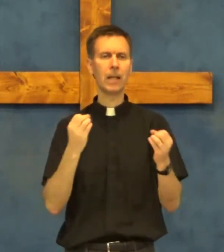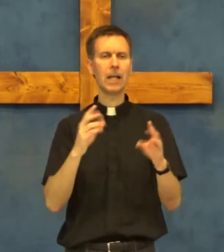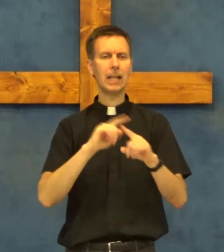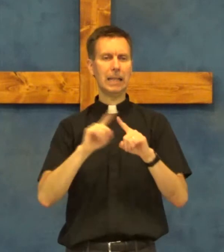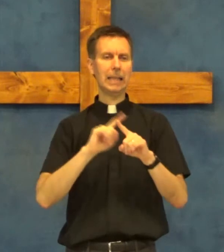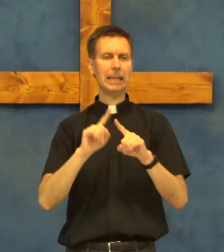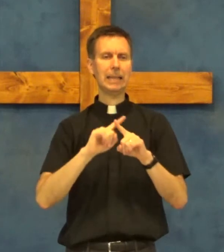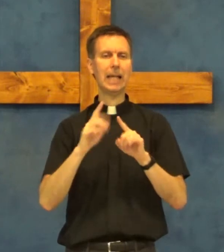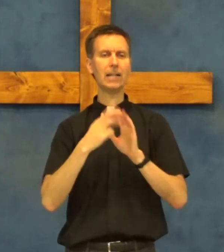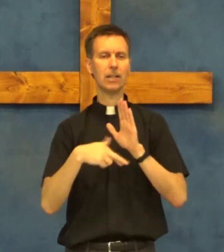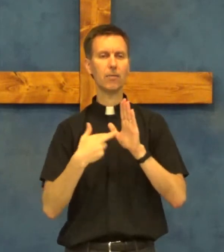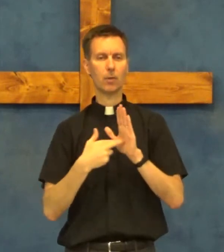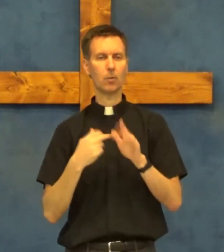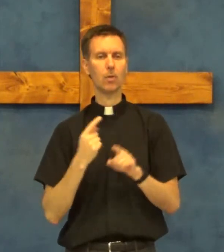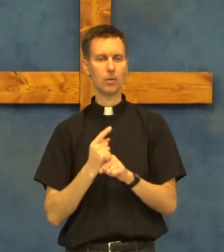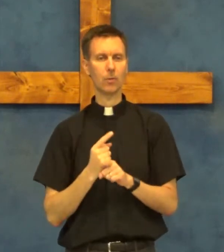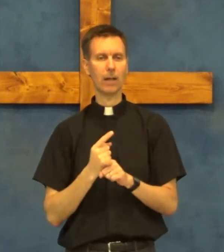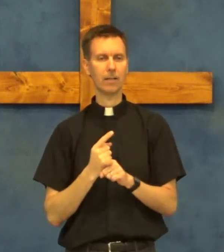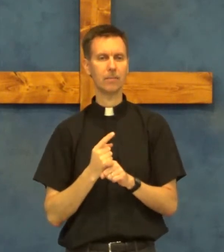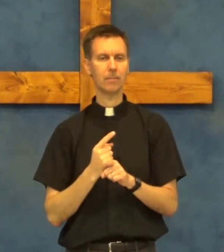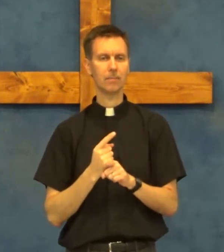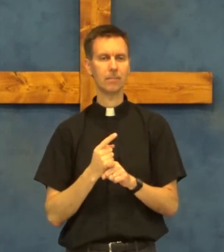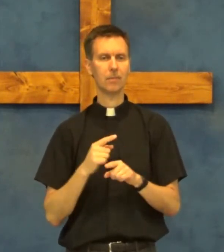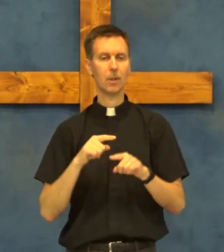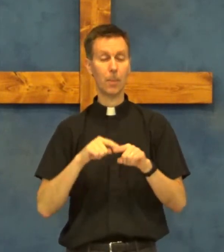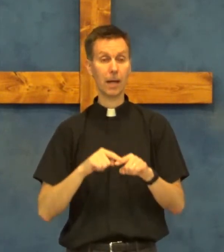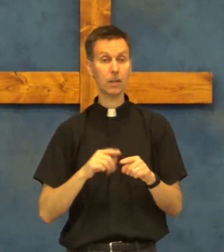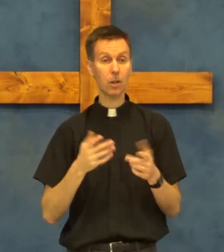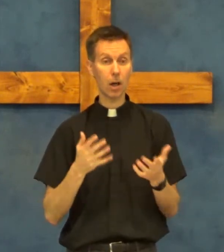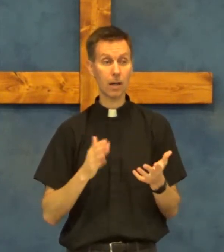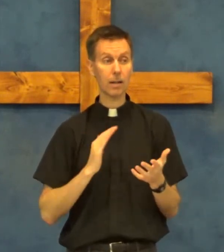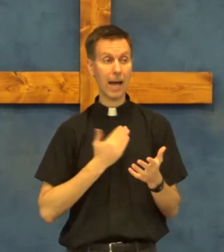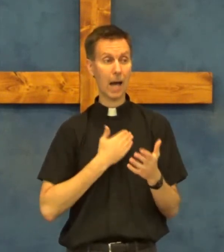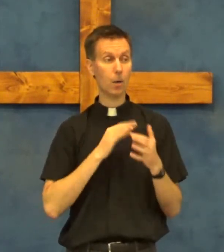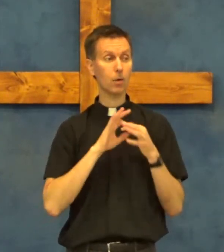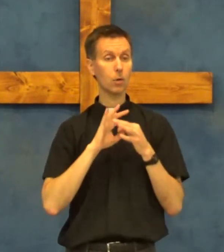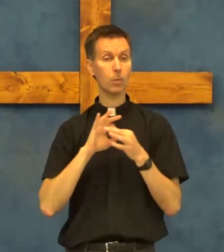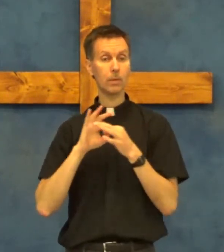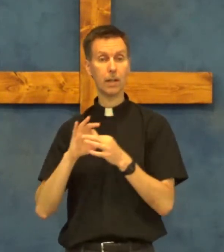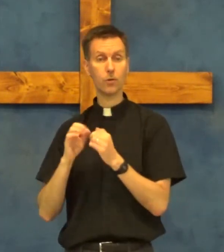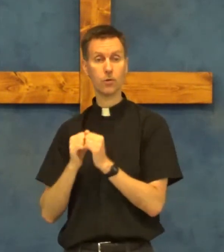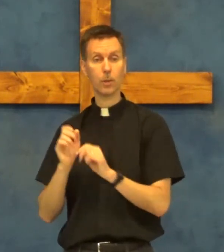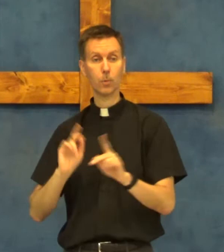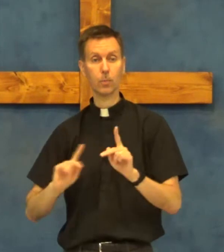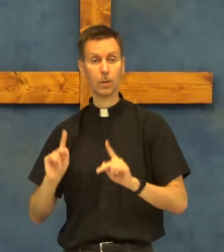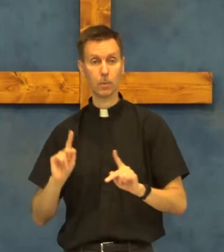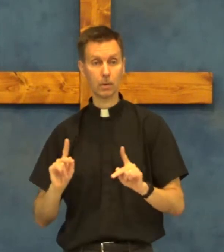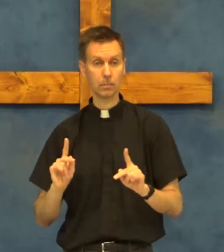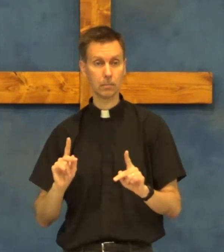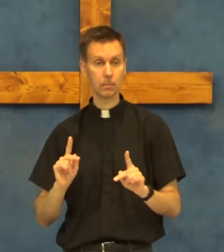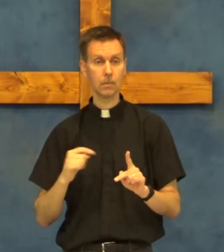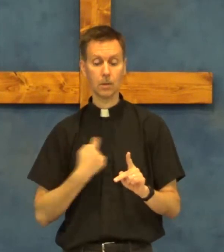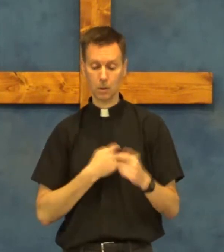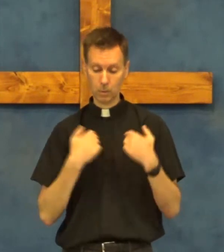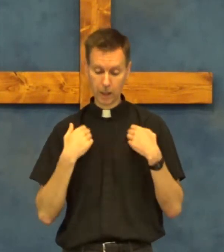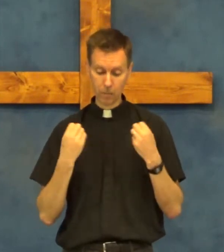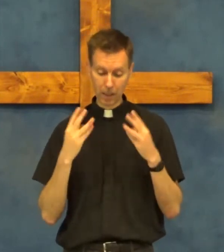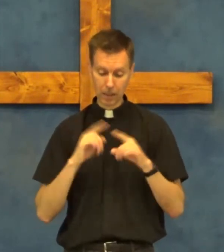lots of different roles right depending on our relationship with people we have many